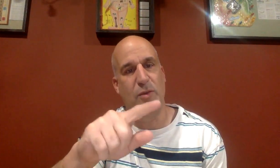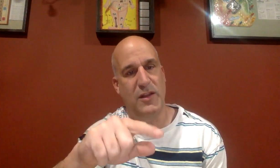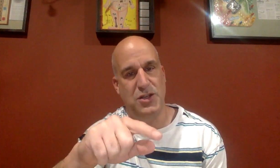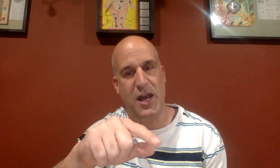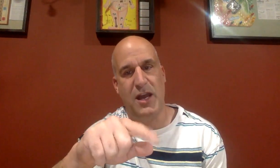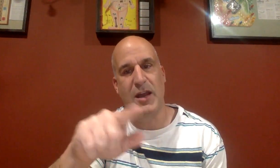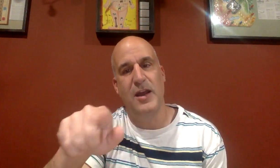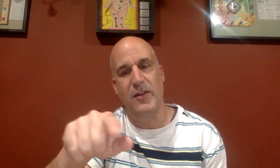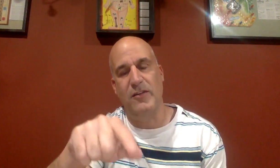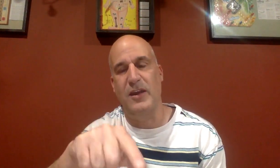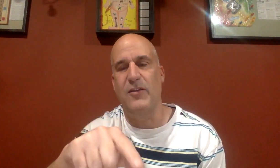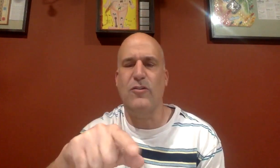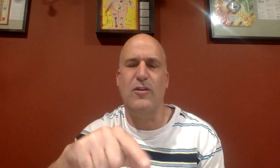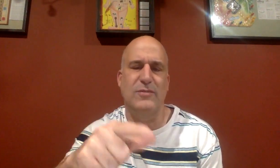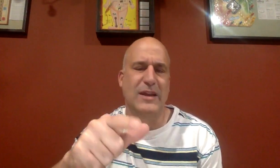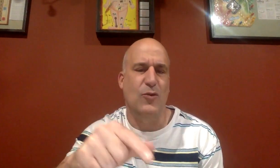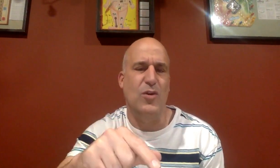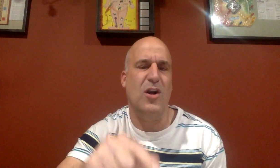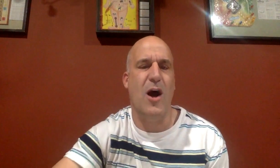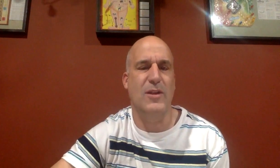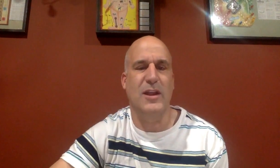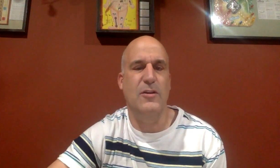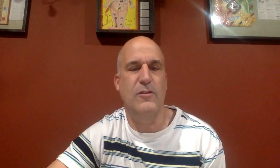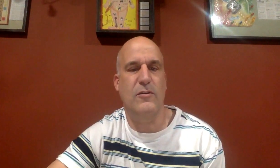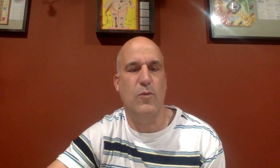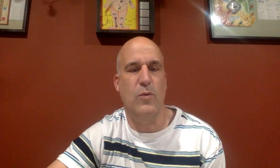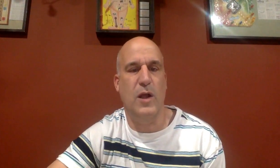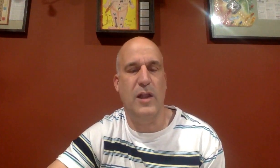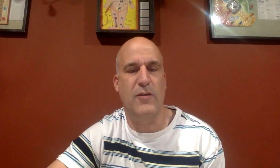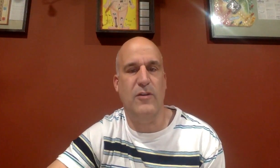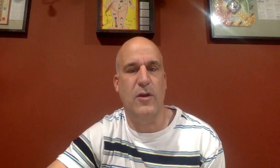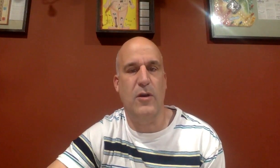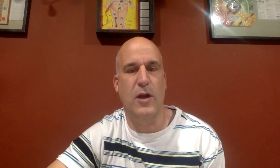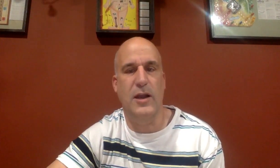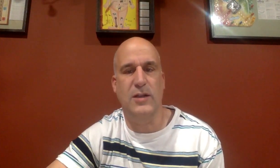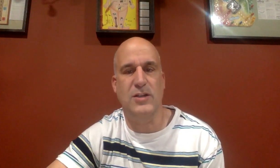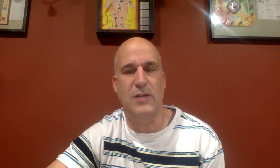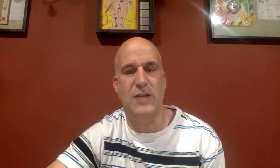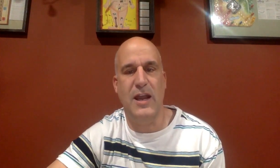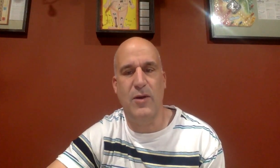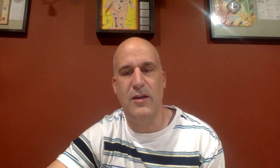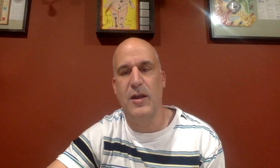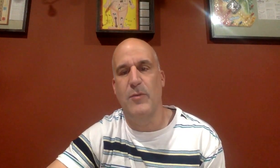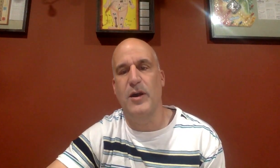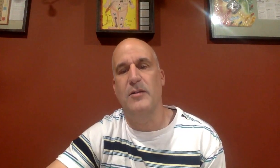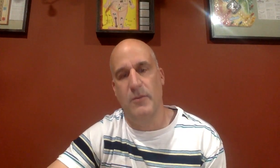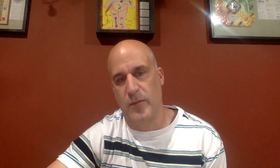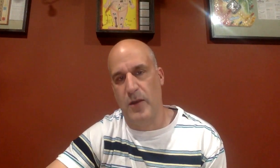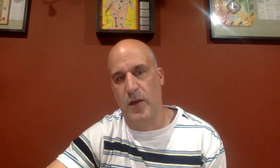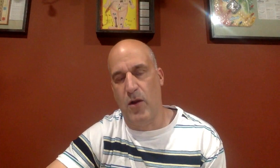be the J and the Z. And those aren't real commonly used letters in our English language anyway, but they are